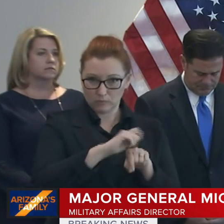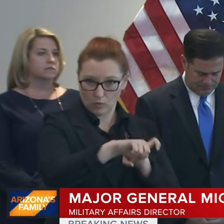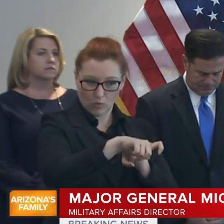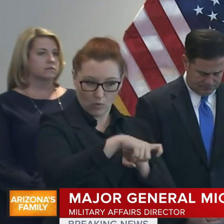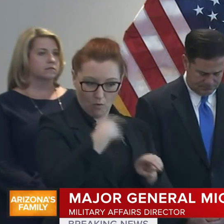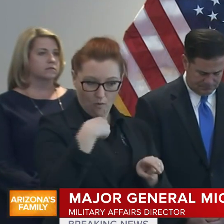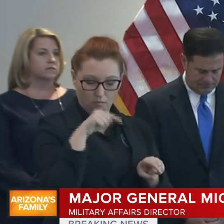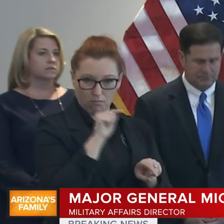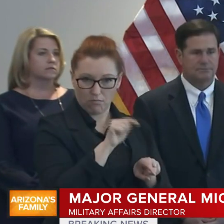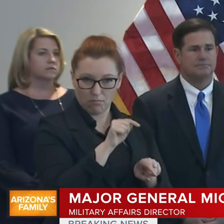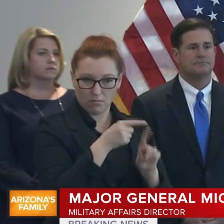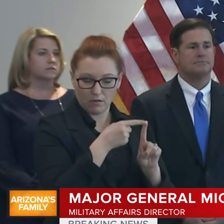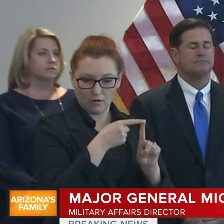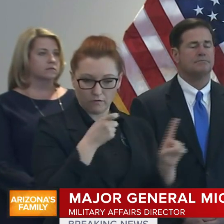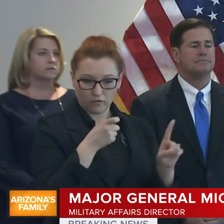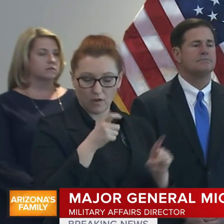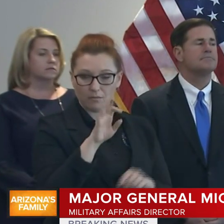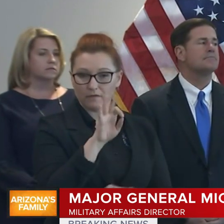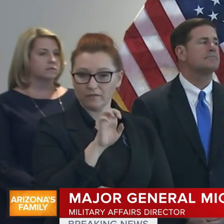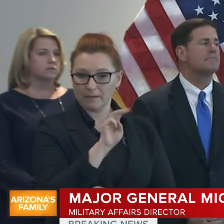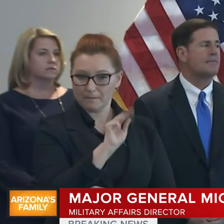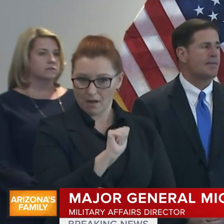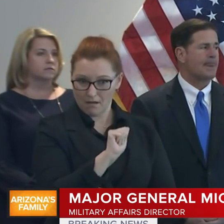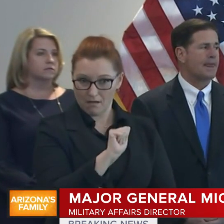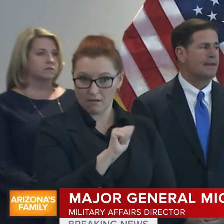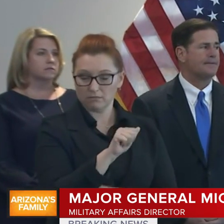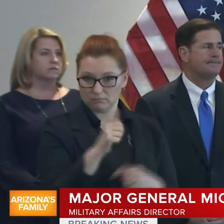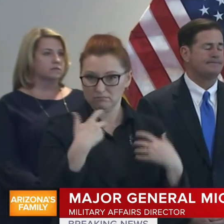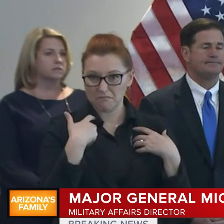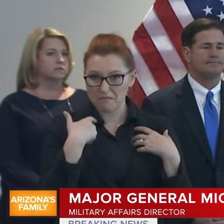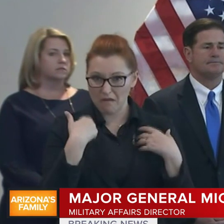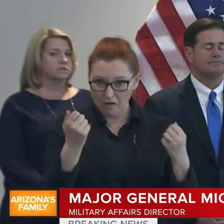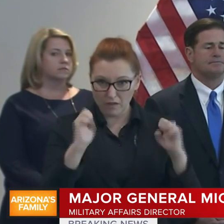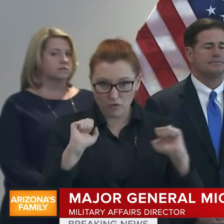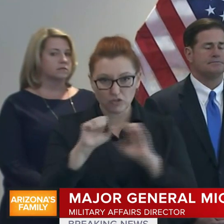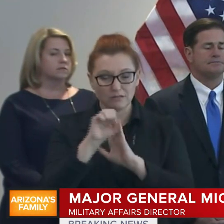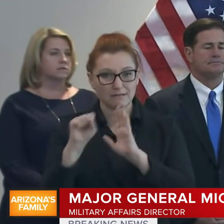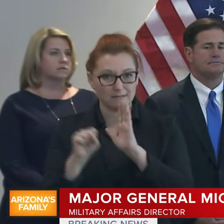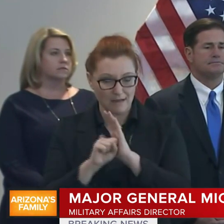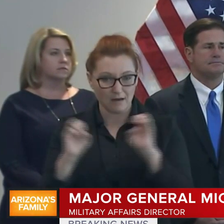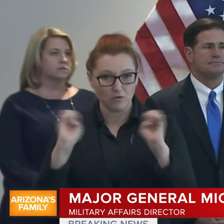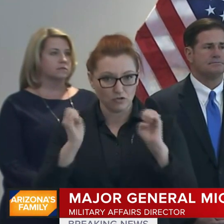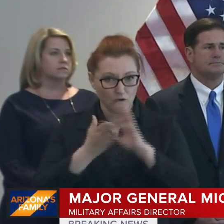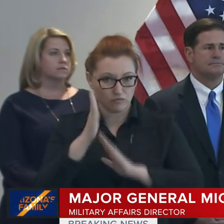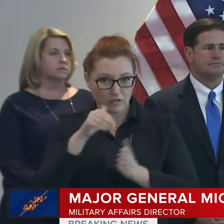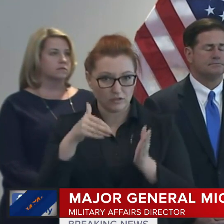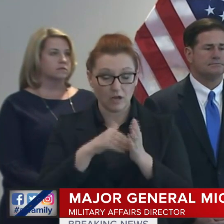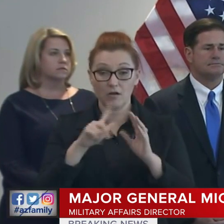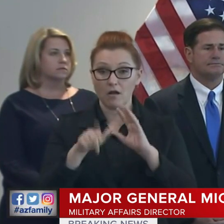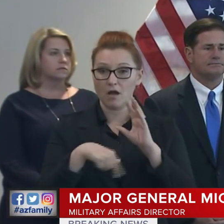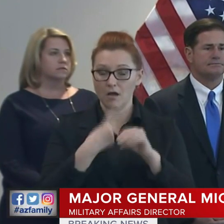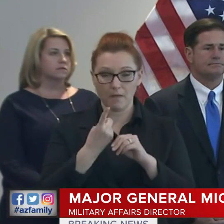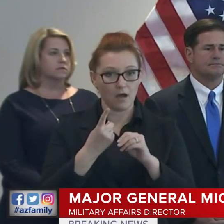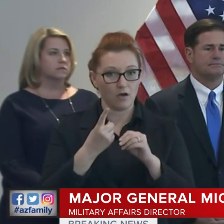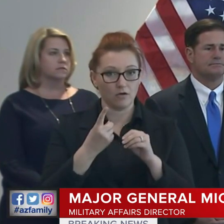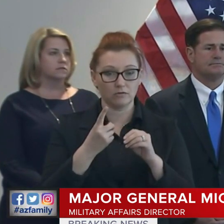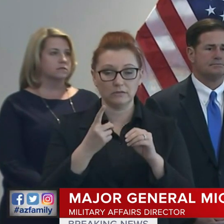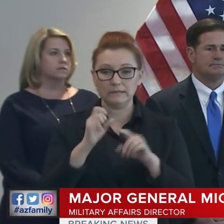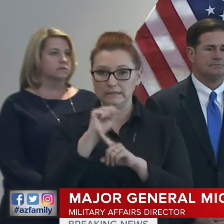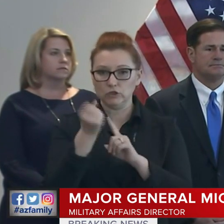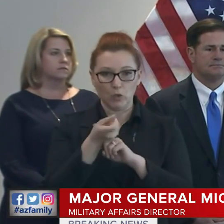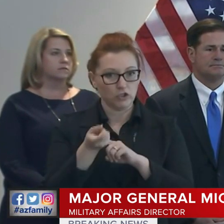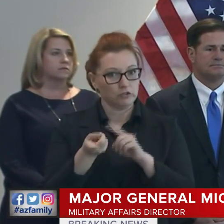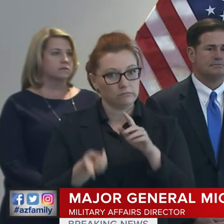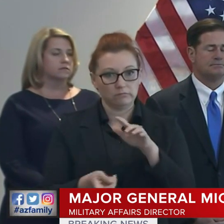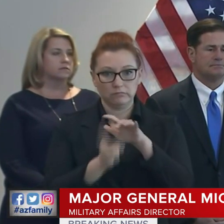both FEMA, our health emergency and state emergency operations center, about an emergent situation in Tuba City